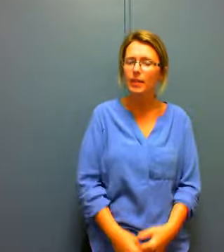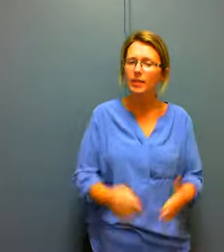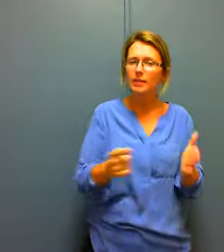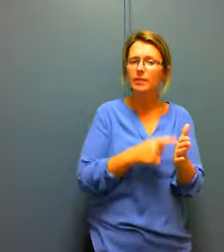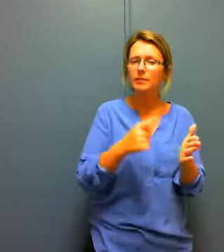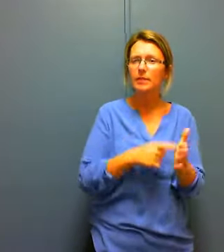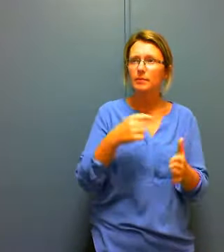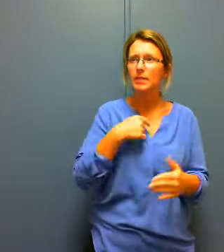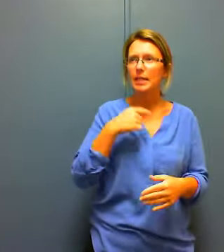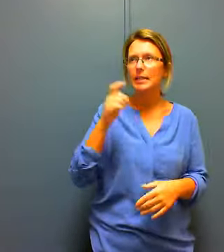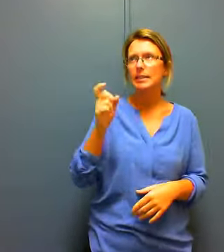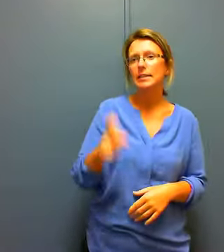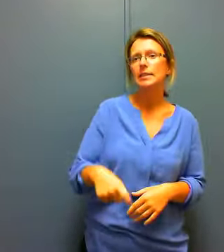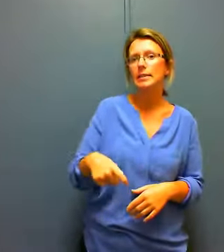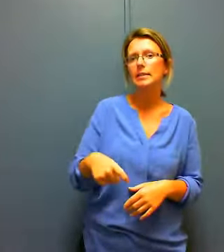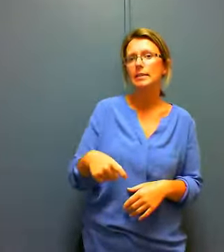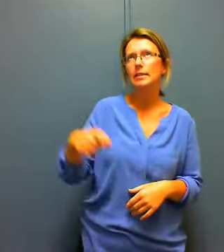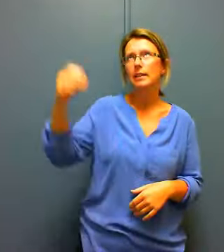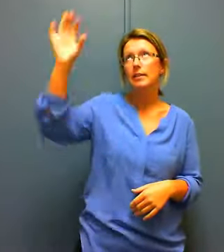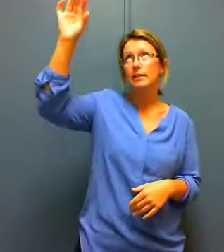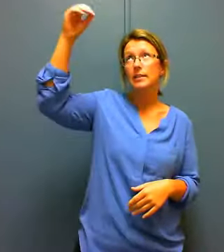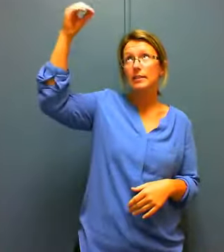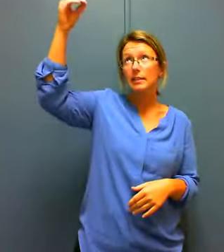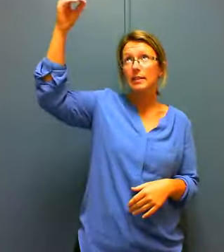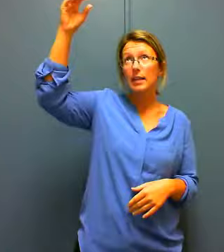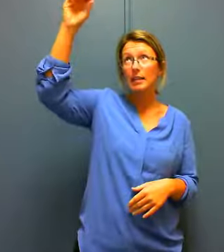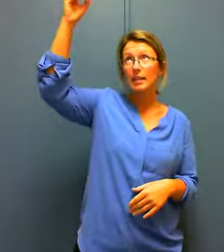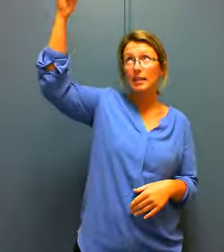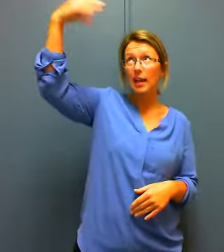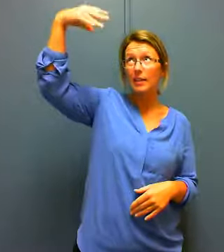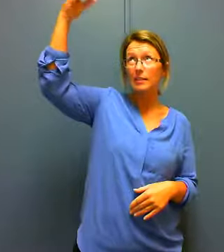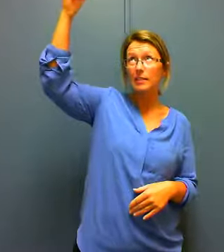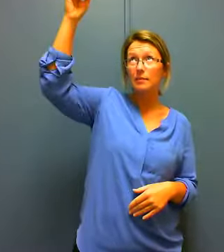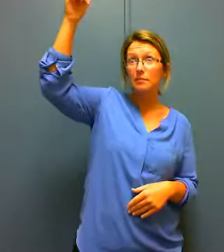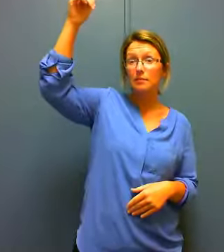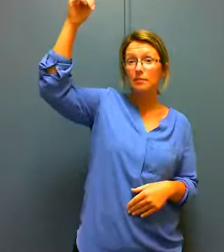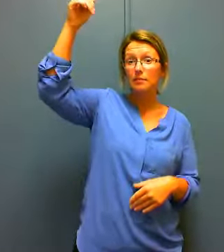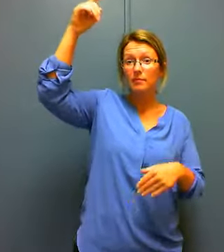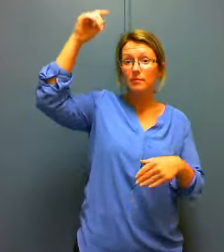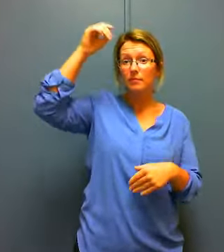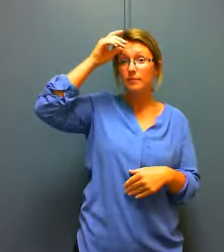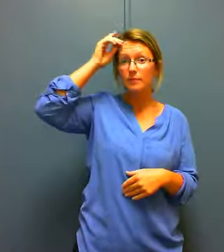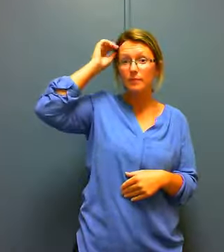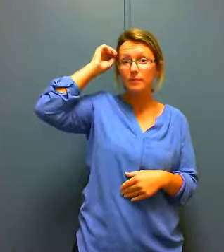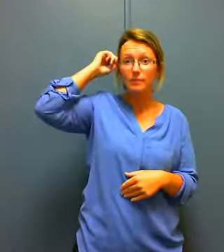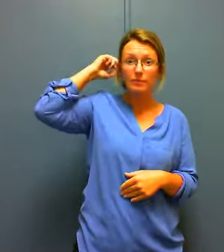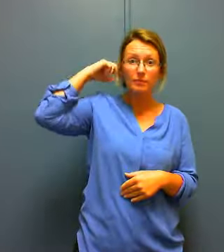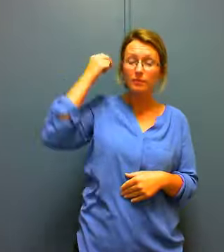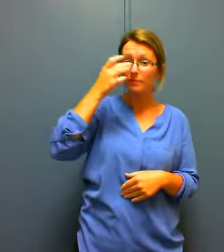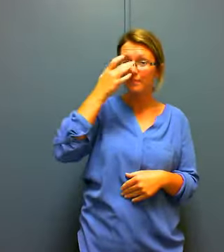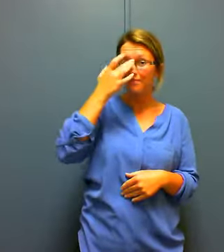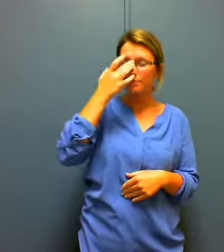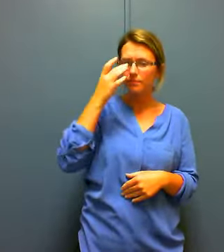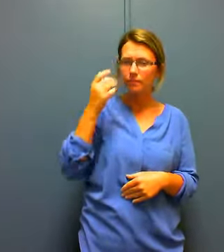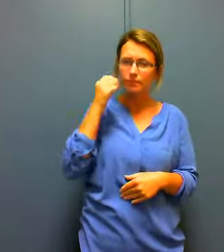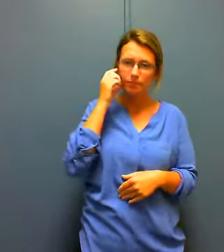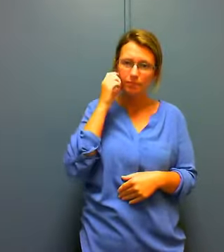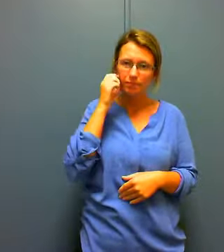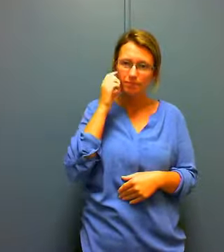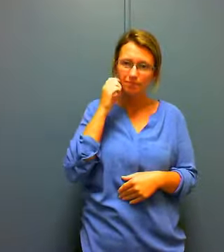entire floor so I can see things well yeah I mean it's mostly just the living rooms that often don't have ceiling lights although some really nice houses